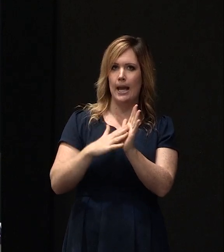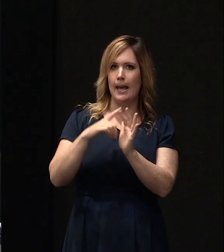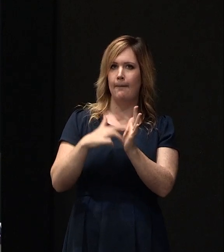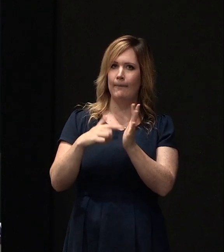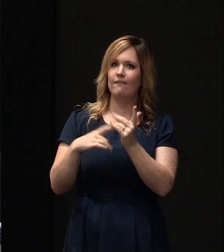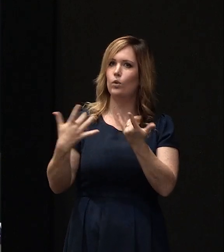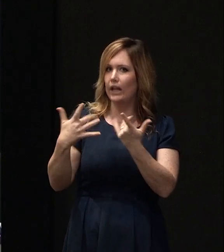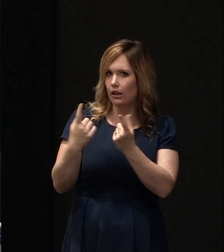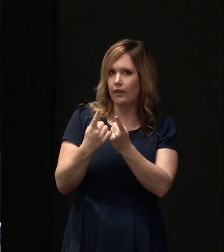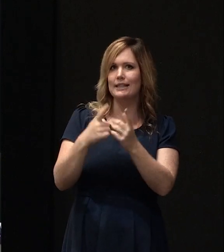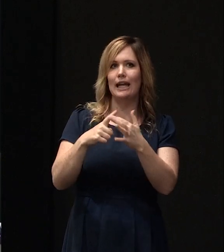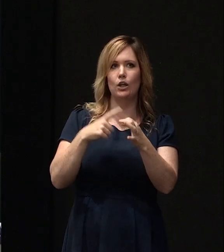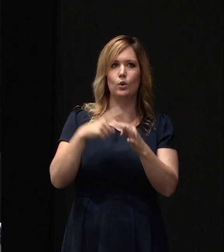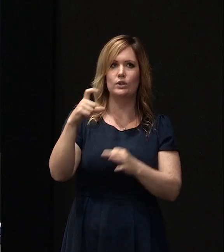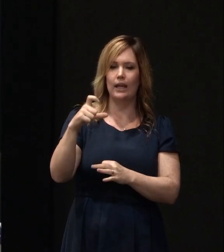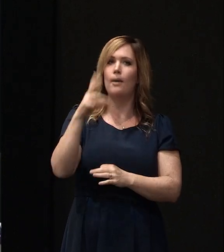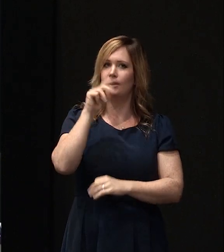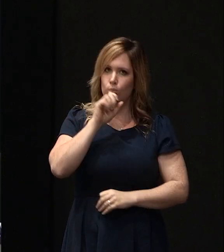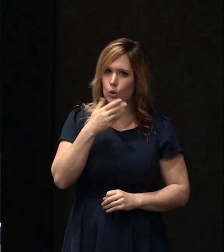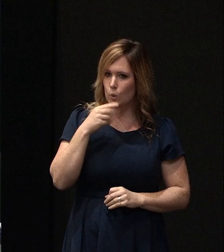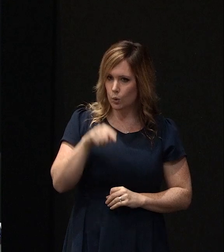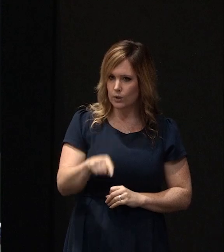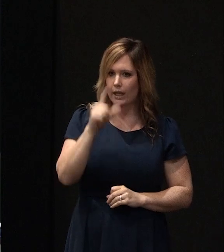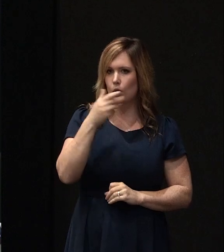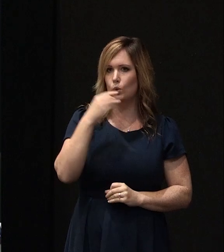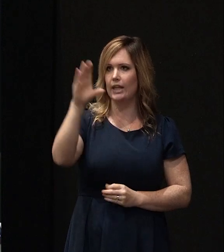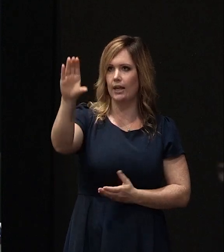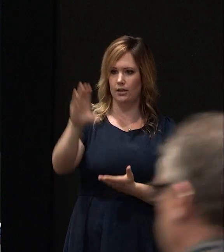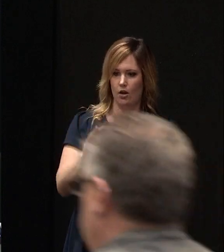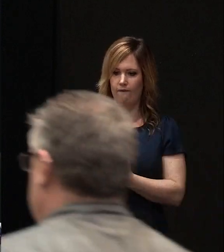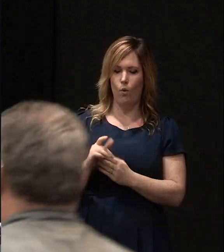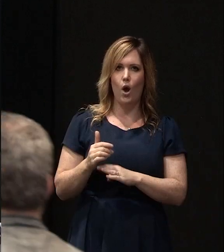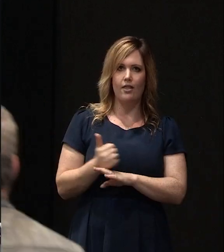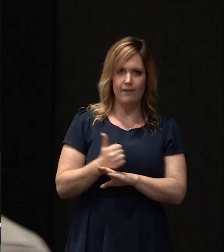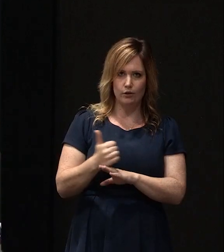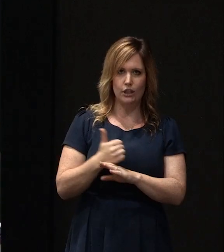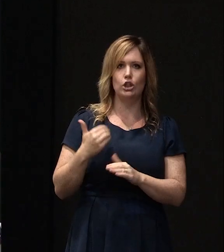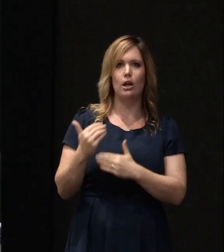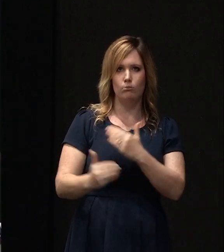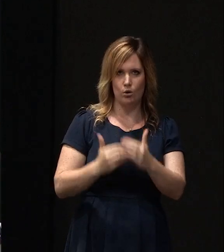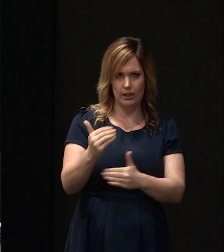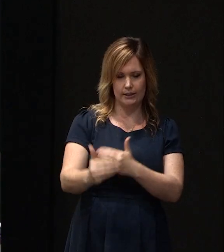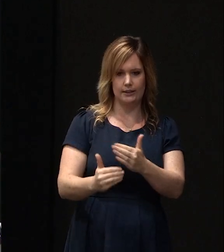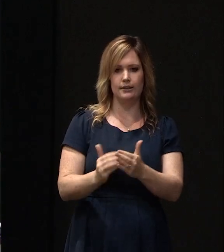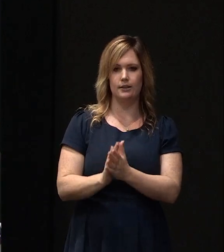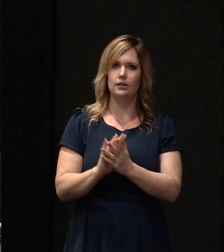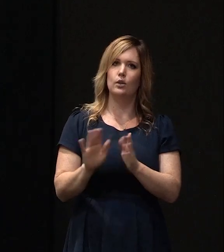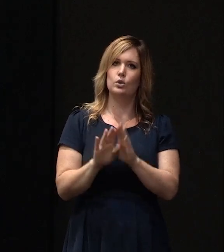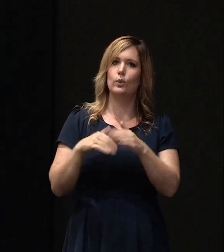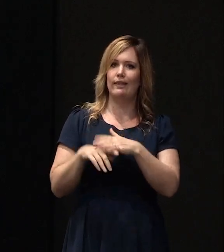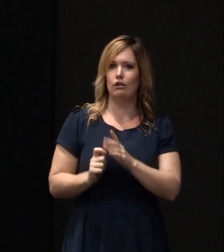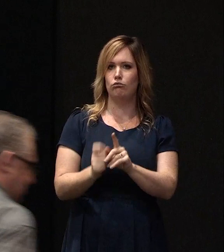land damage and we will use that as part of the foundation process in the new rebuild.